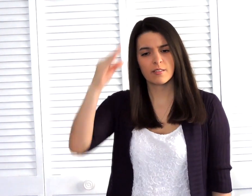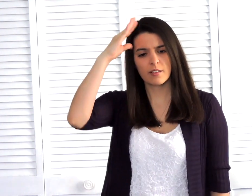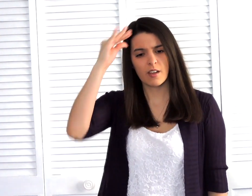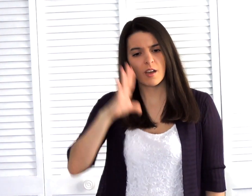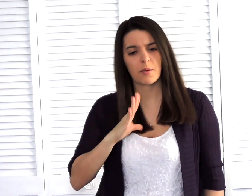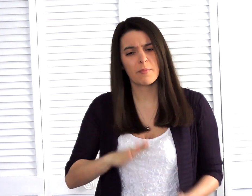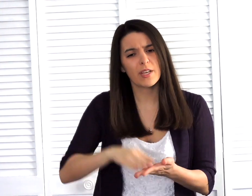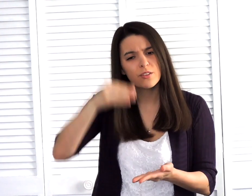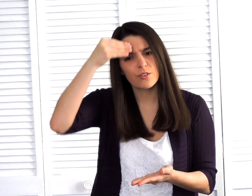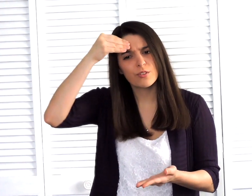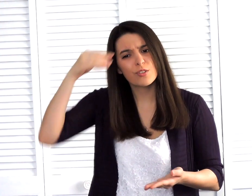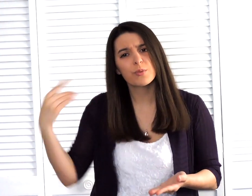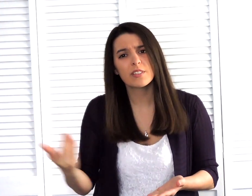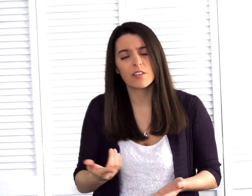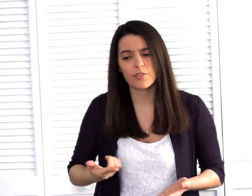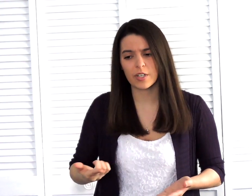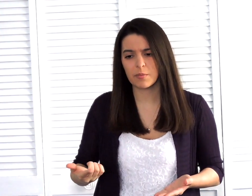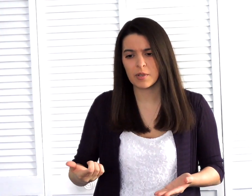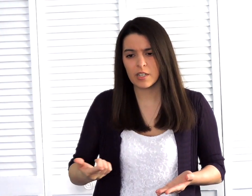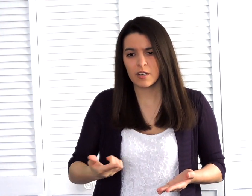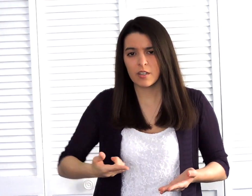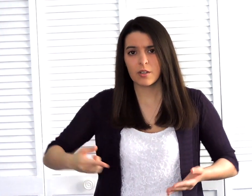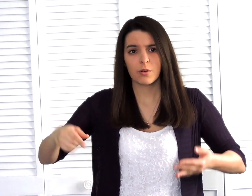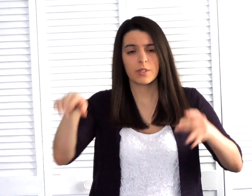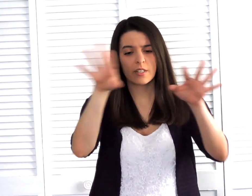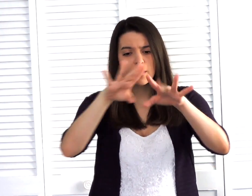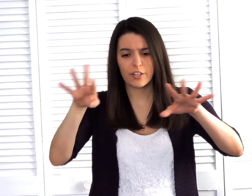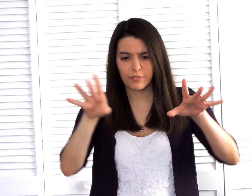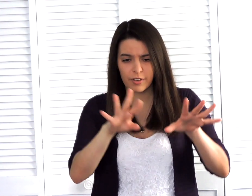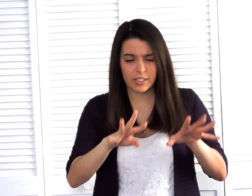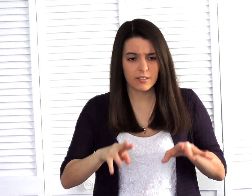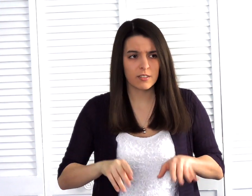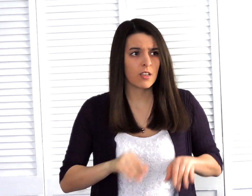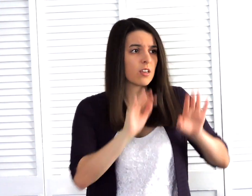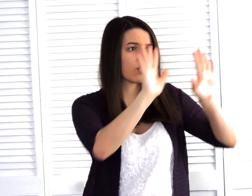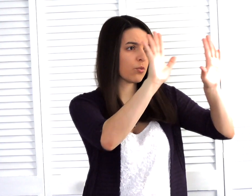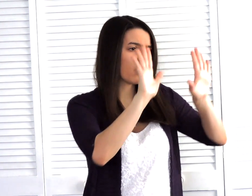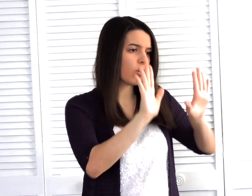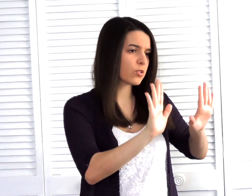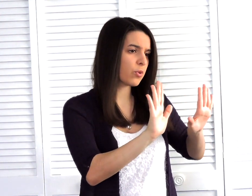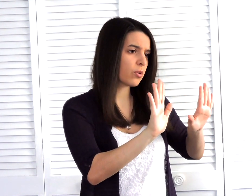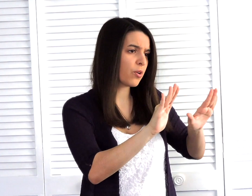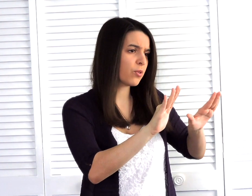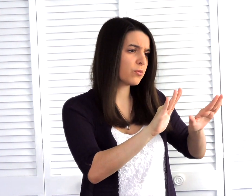A man learns who is there for him, when the glitter fades and the walls won't hold.